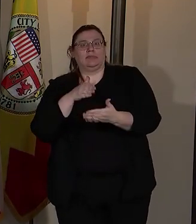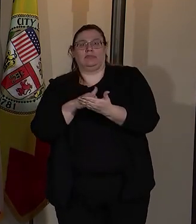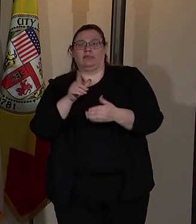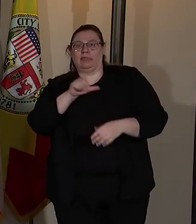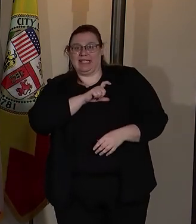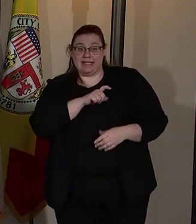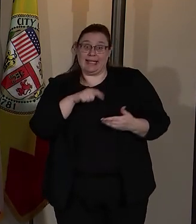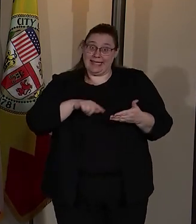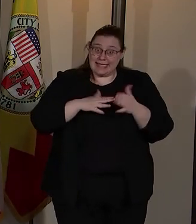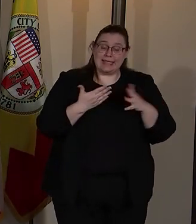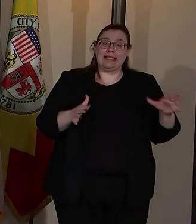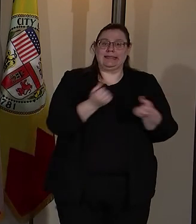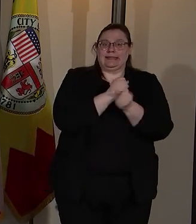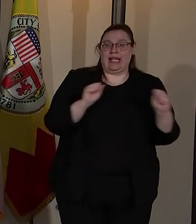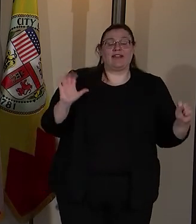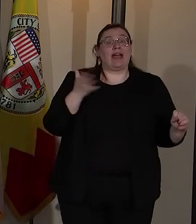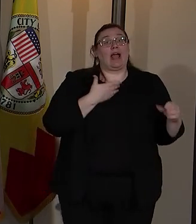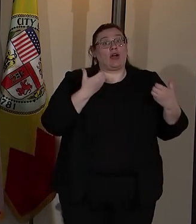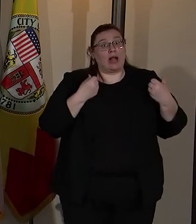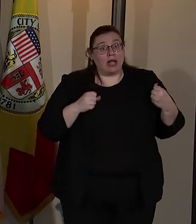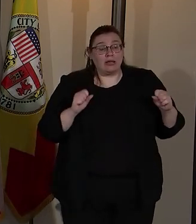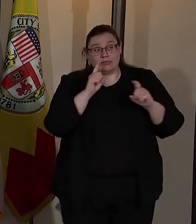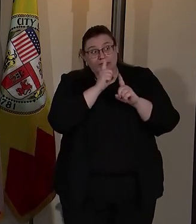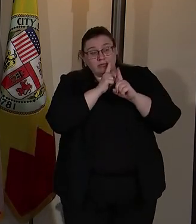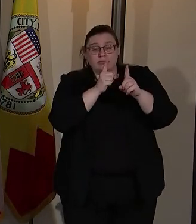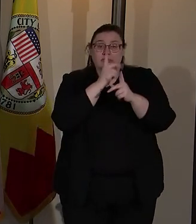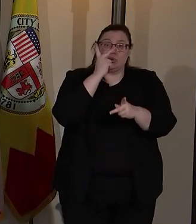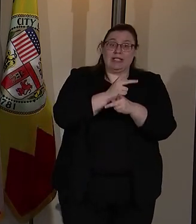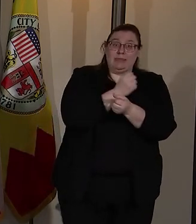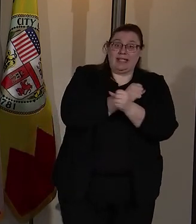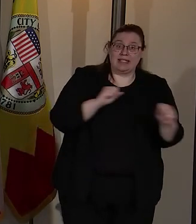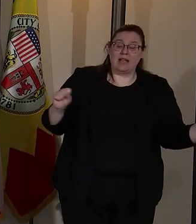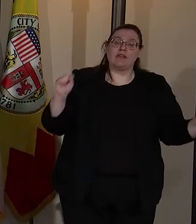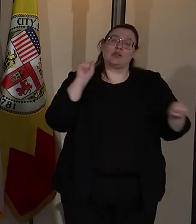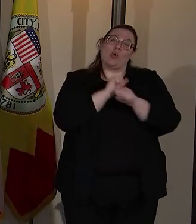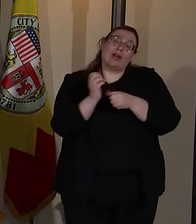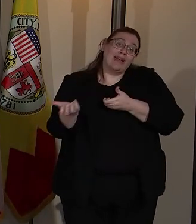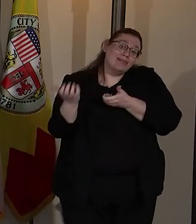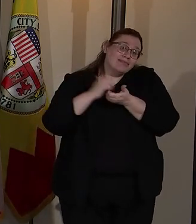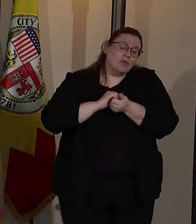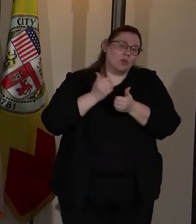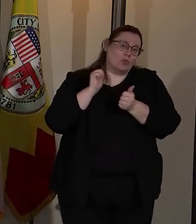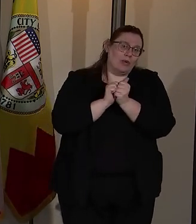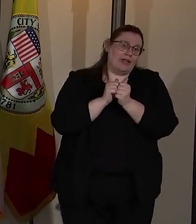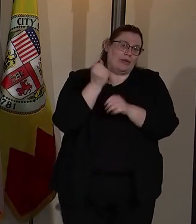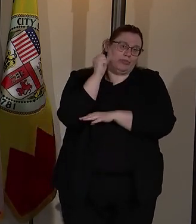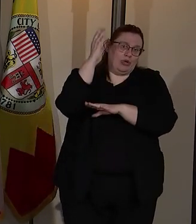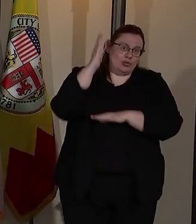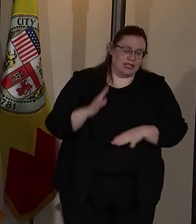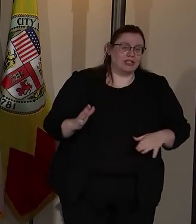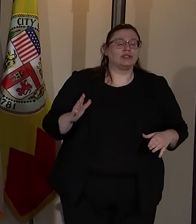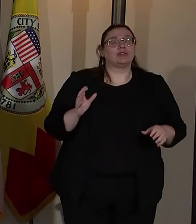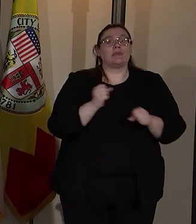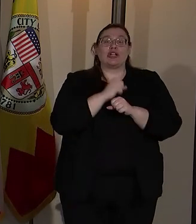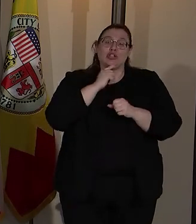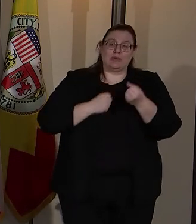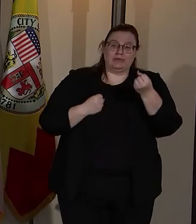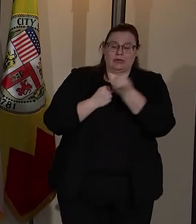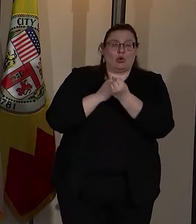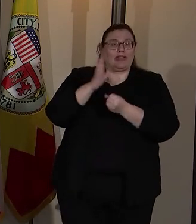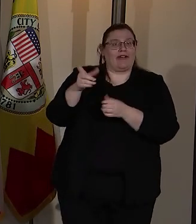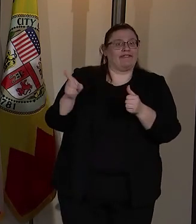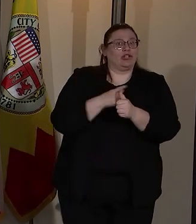city is safe. Our effort in maintaining its safety is working with protesters in a manner that facilitates the First Amendment right